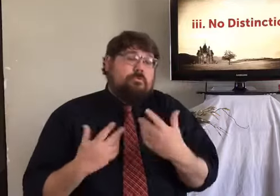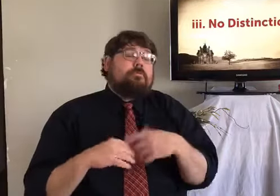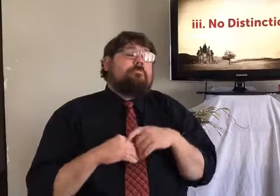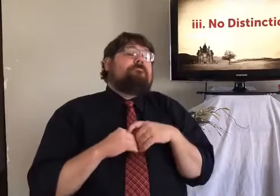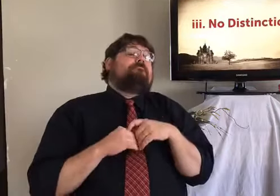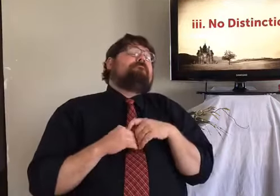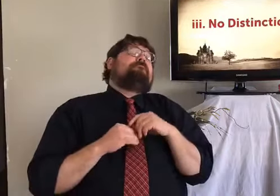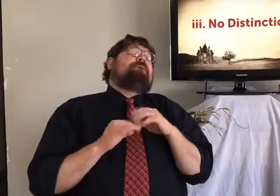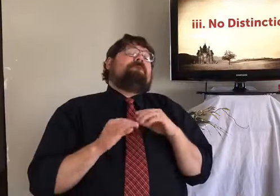worker.